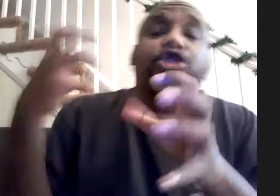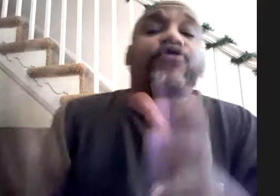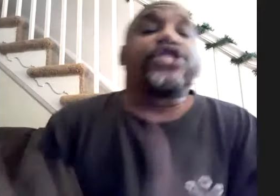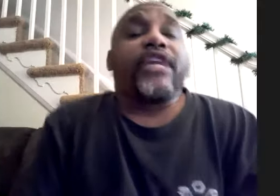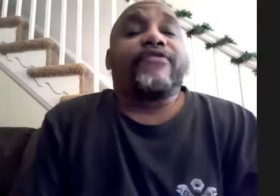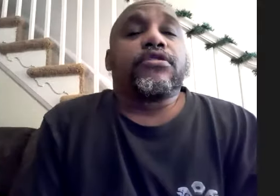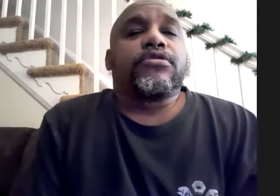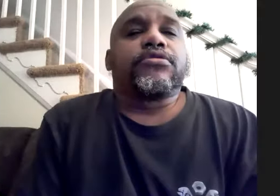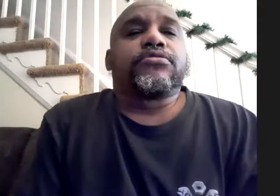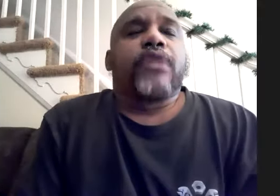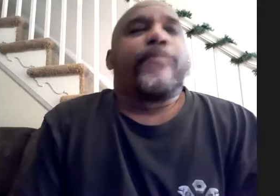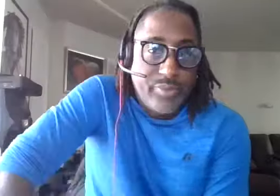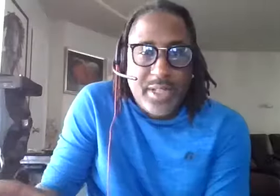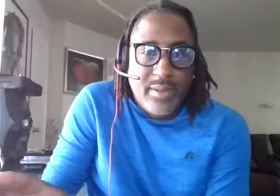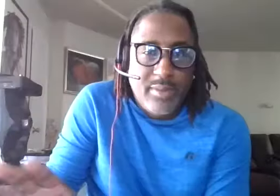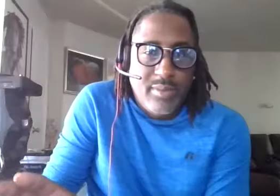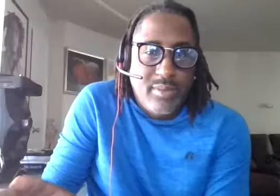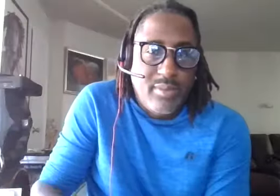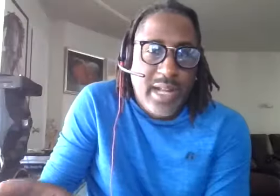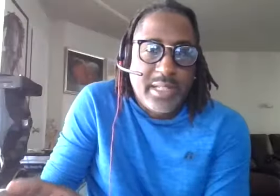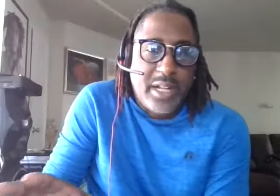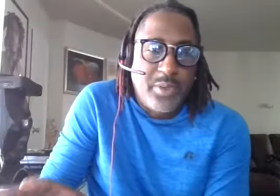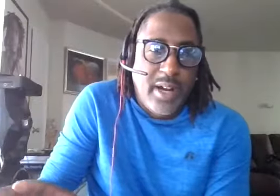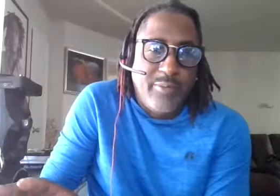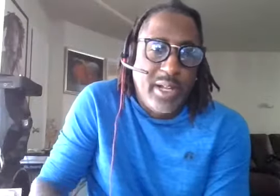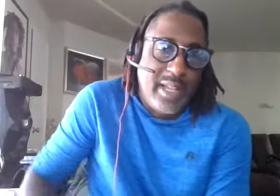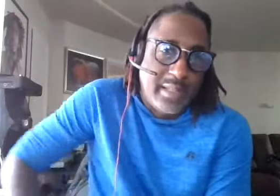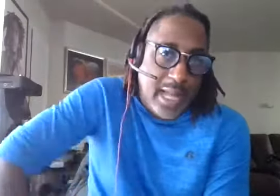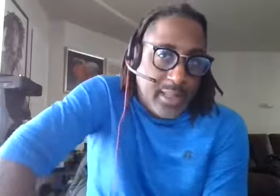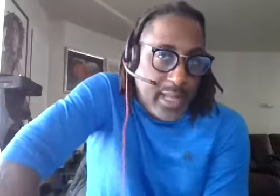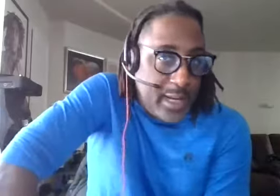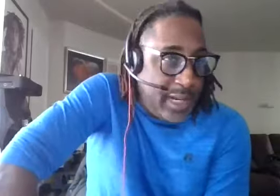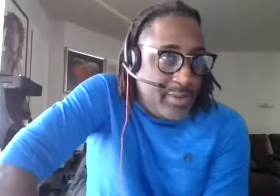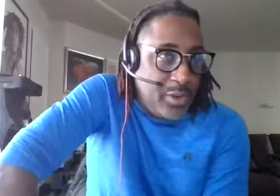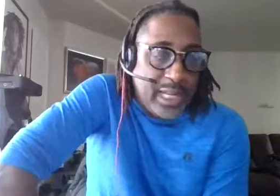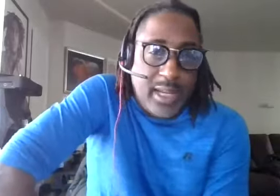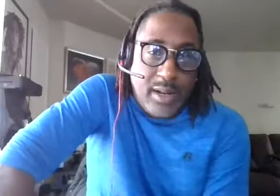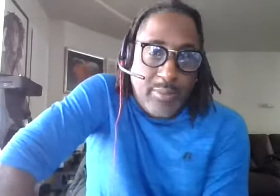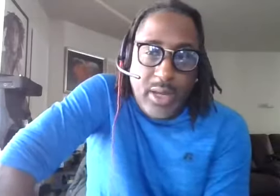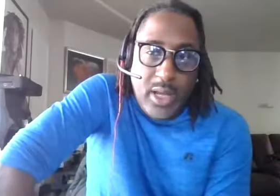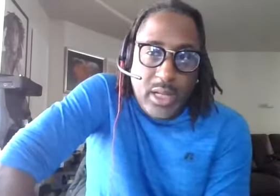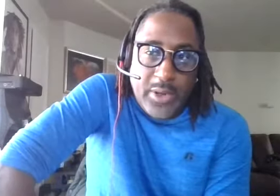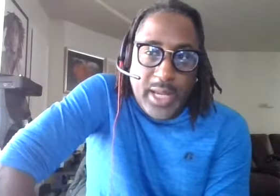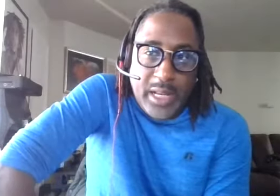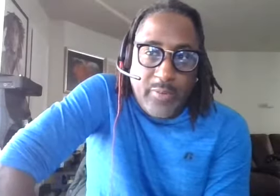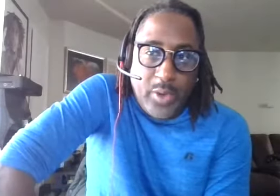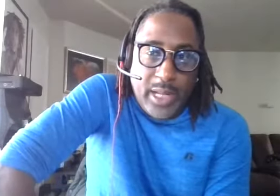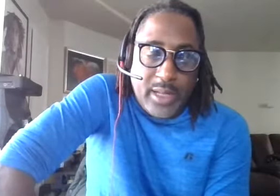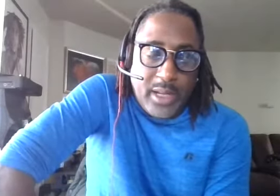you've achieved yeah that's exactly the thing about that is not to cut you off but that's exactly kind of what i'm doing here i'm you know kind of interviewing you